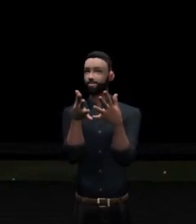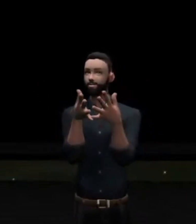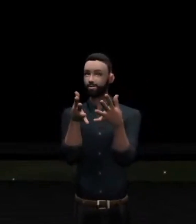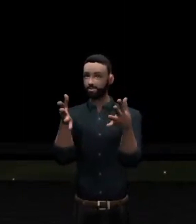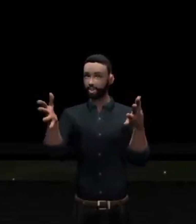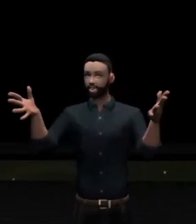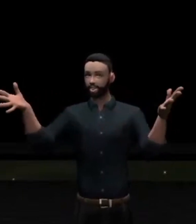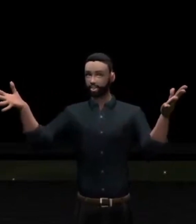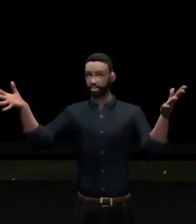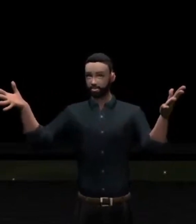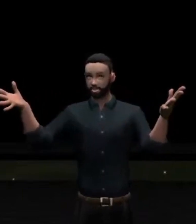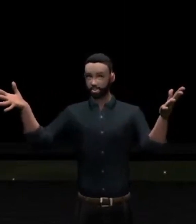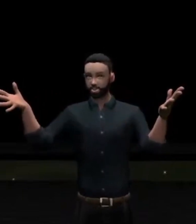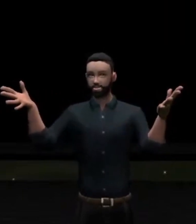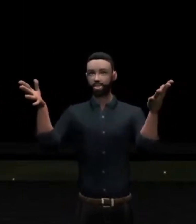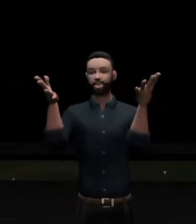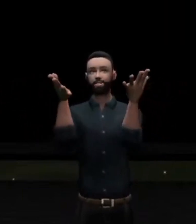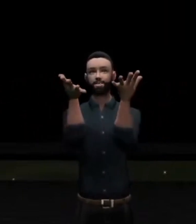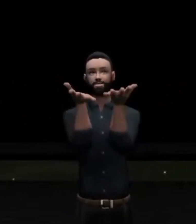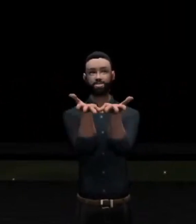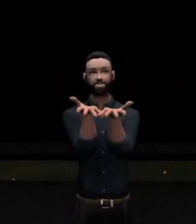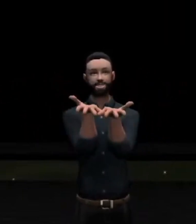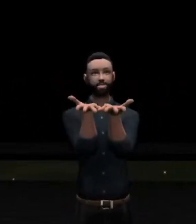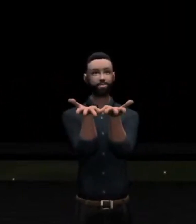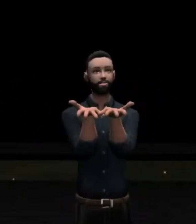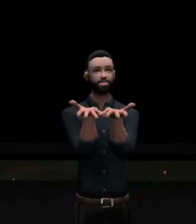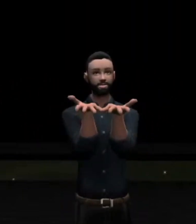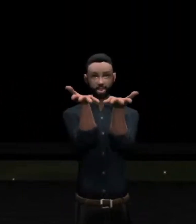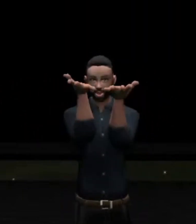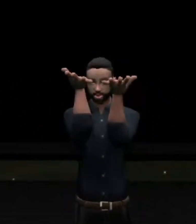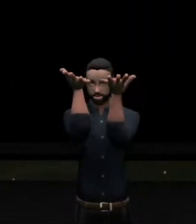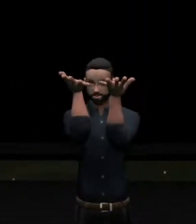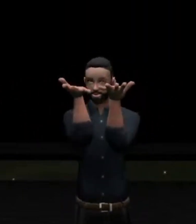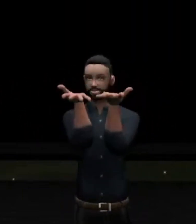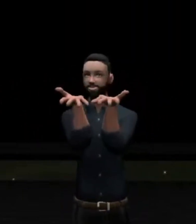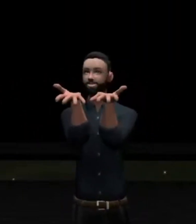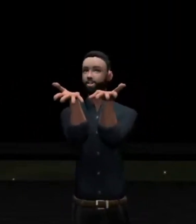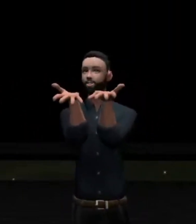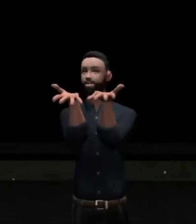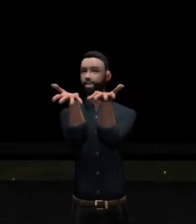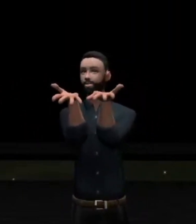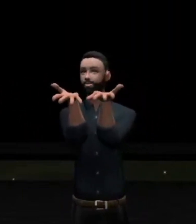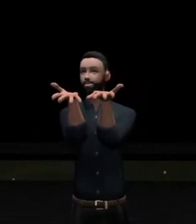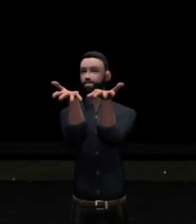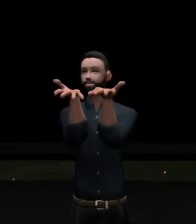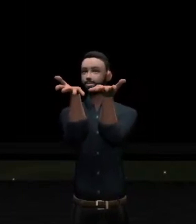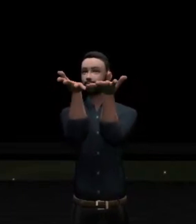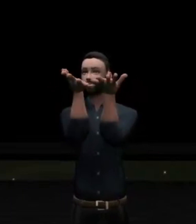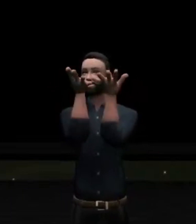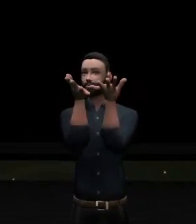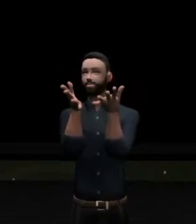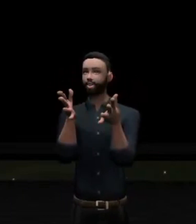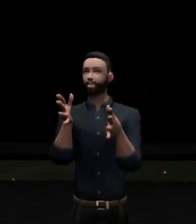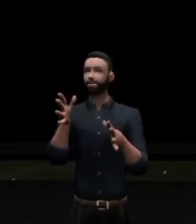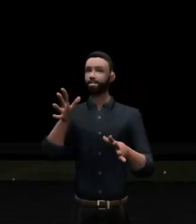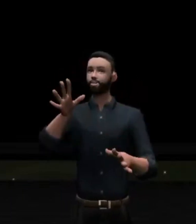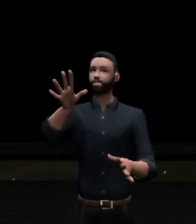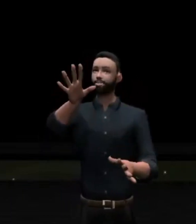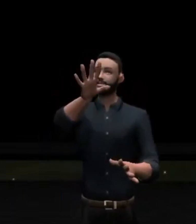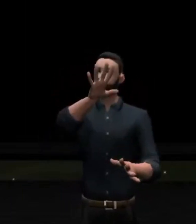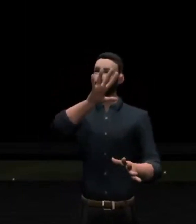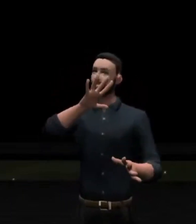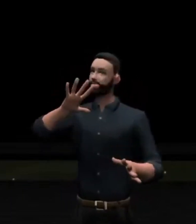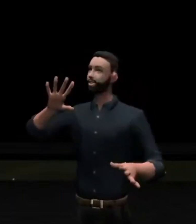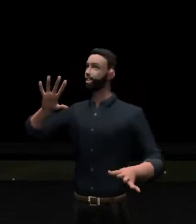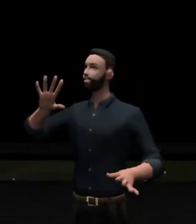all the Word of God exactly as God has served it up. Only a